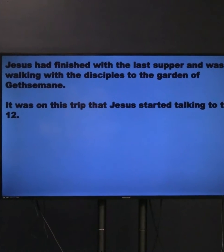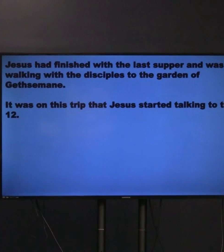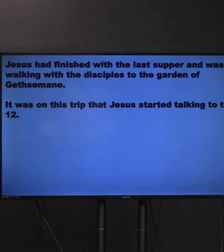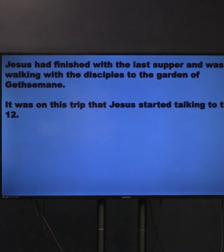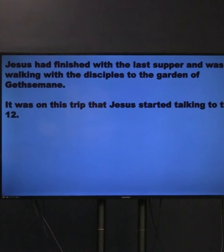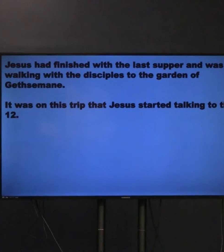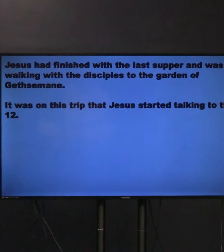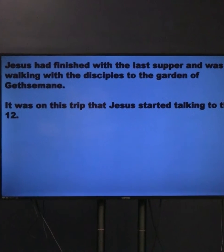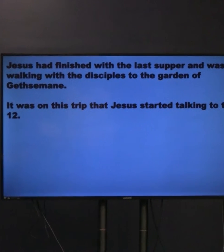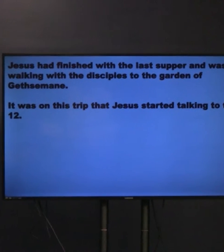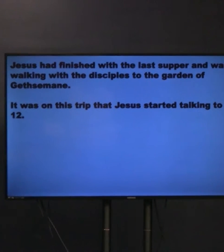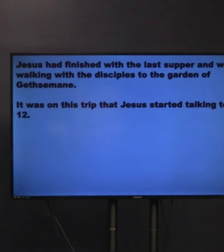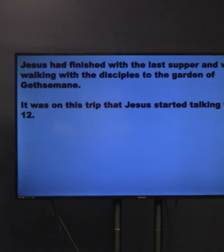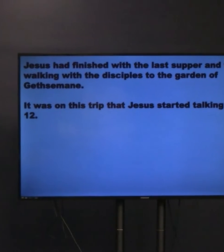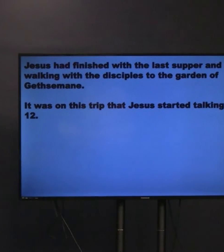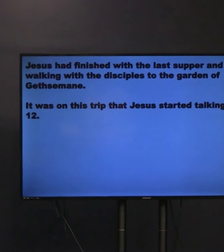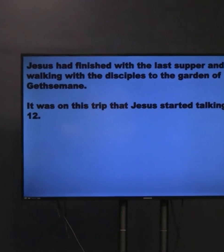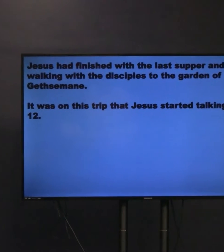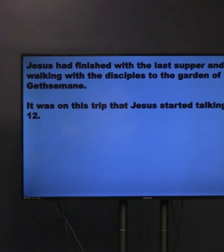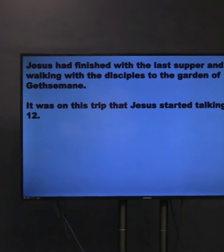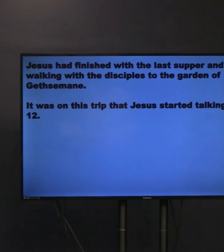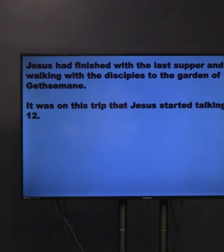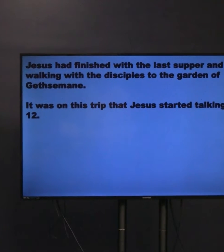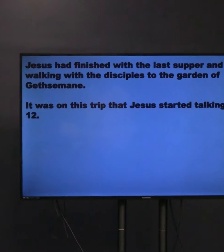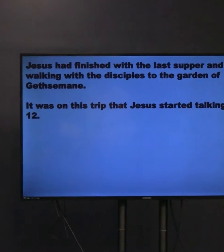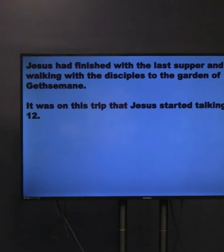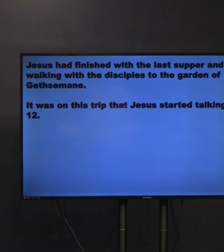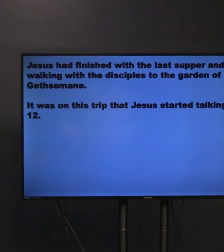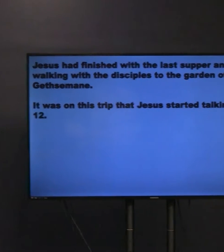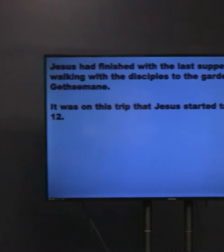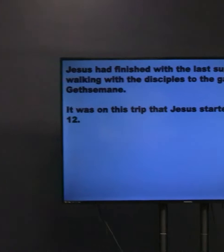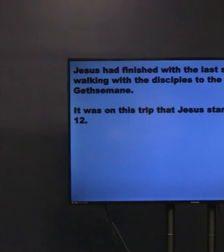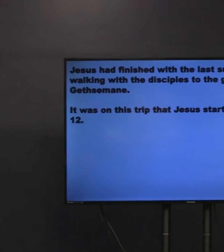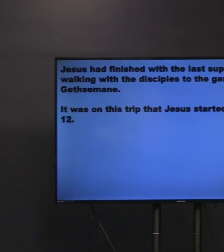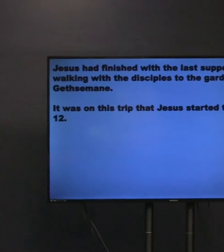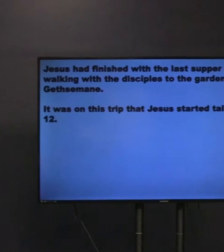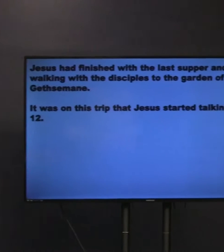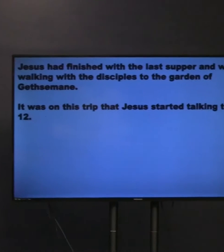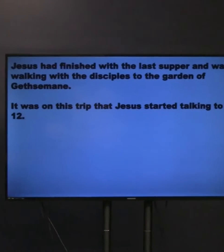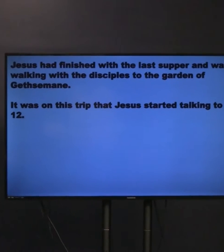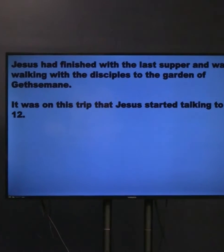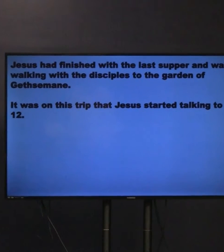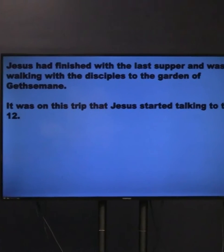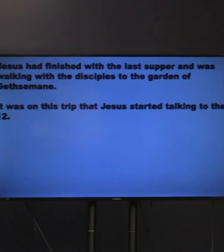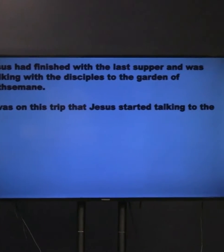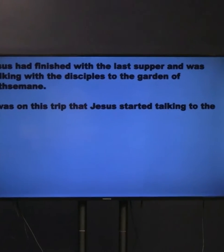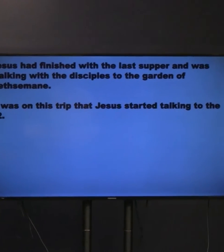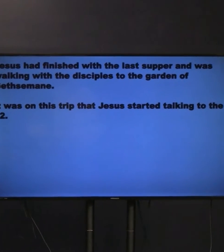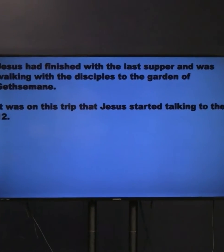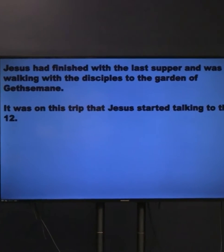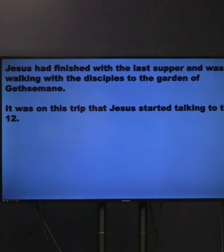I don't need to interrupt, but we're going it. Don't worry